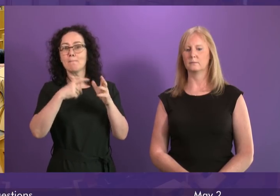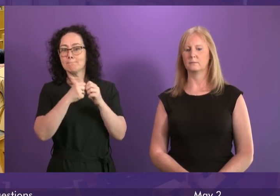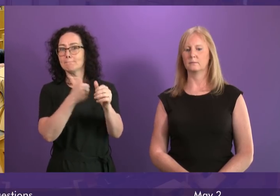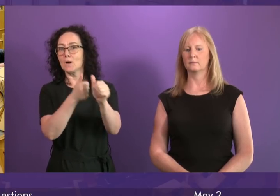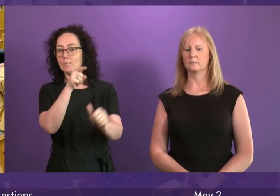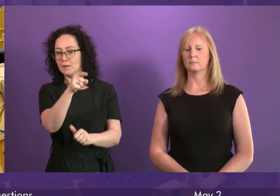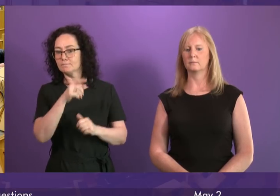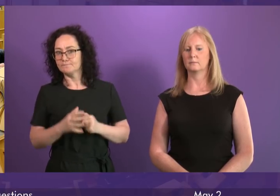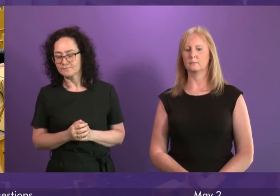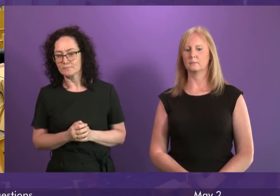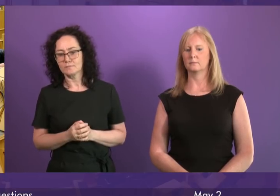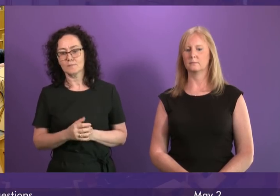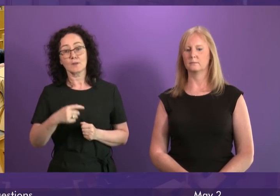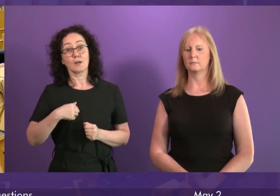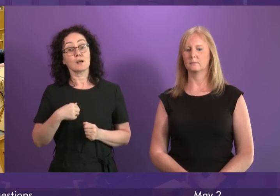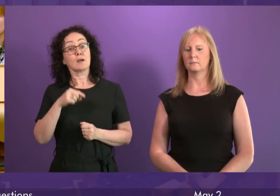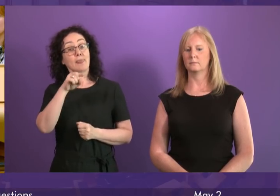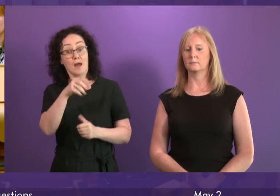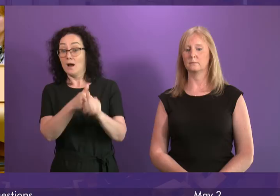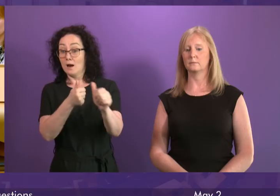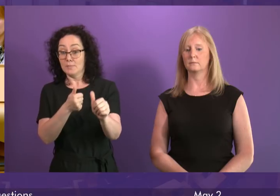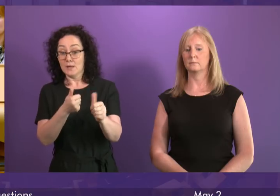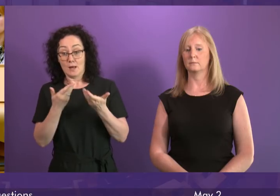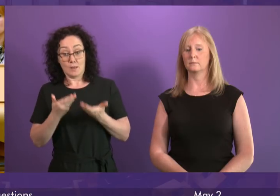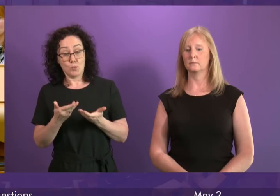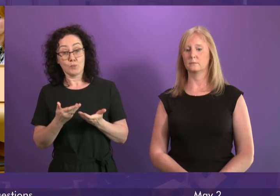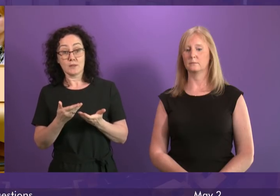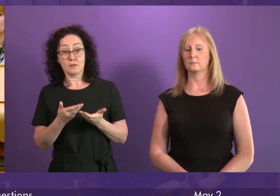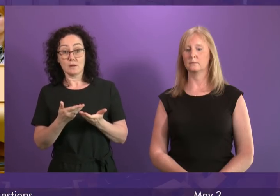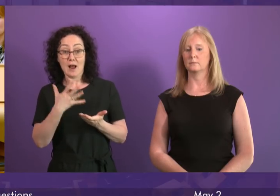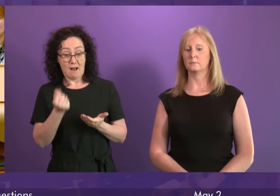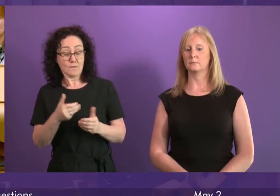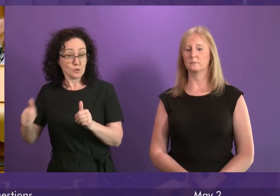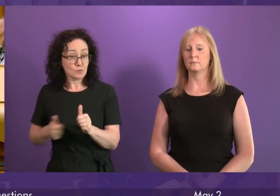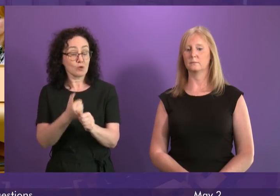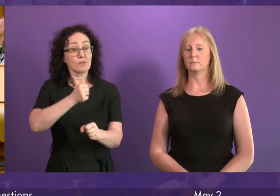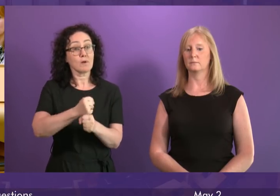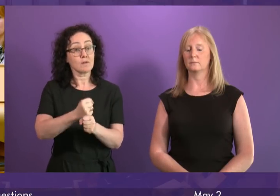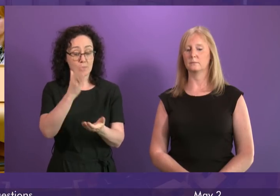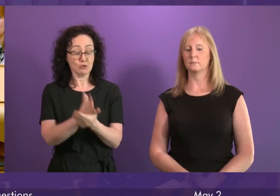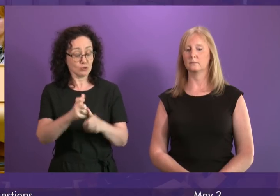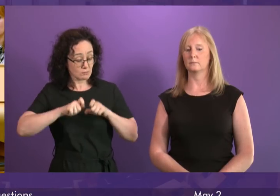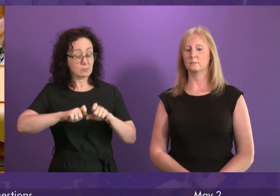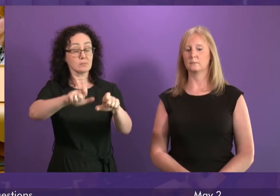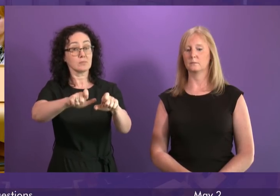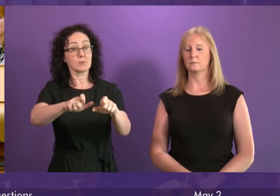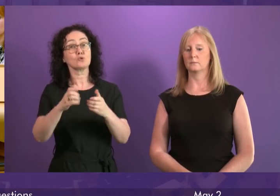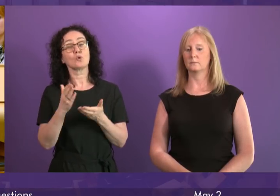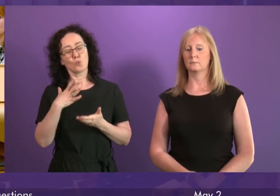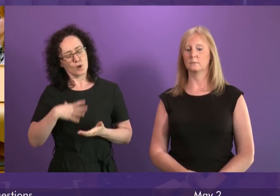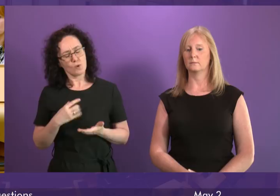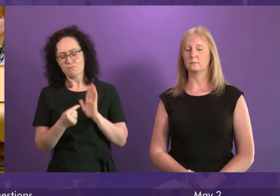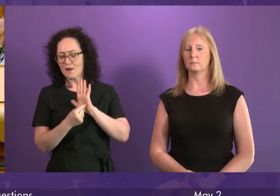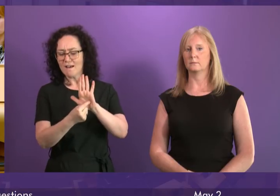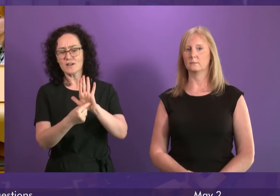would no longer exist right now if it hadn't been for the intervention of this government. So we are determined to see that benefit in the supply chain of